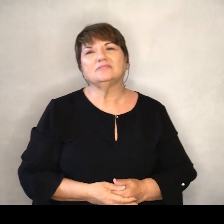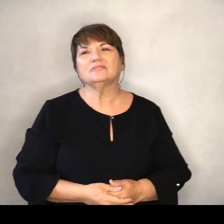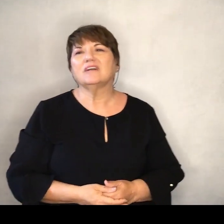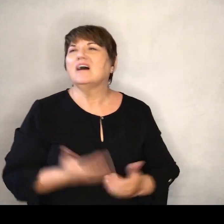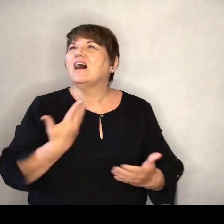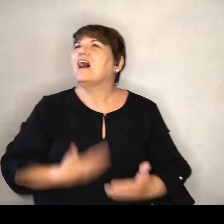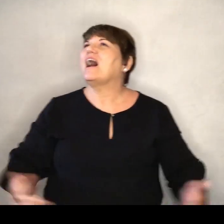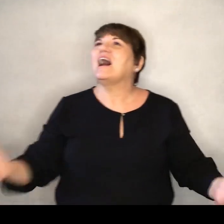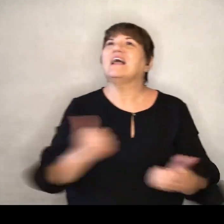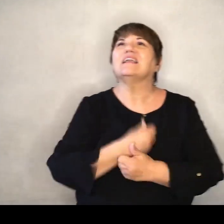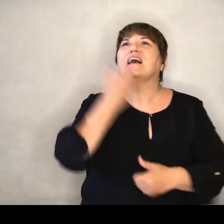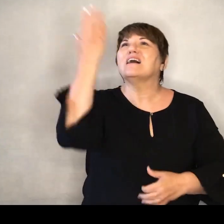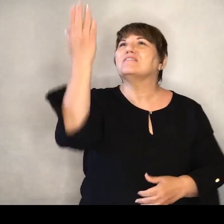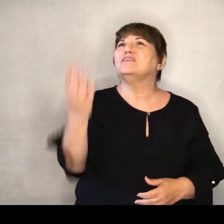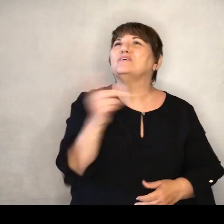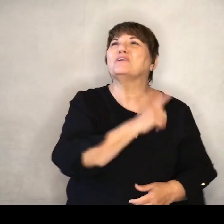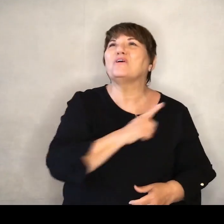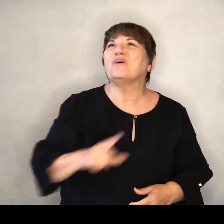you, Lord